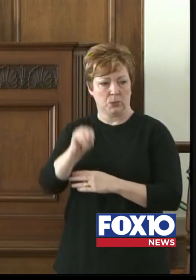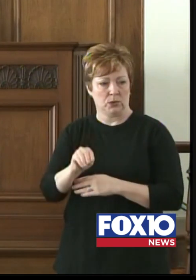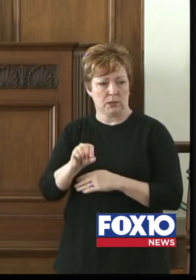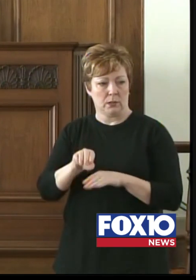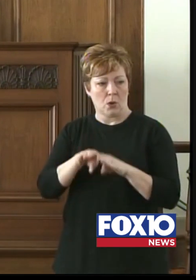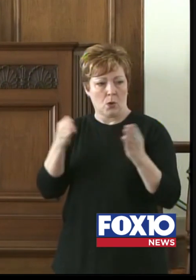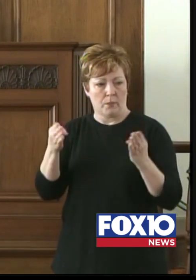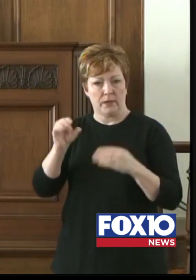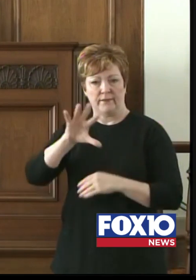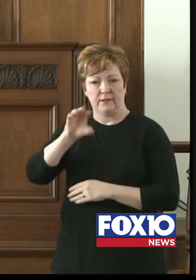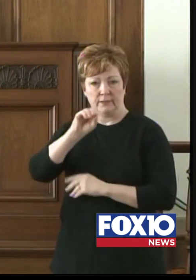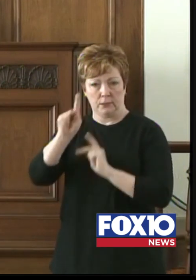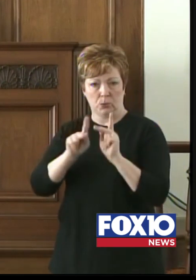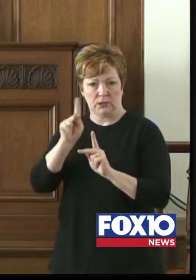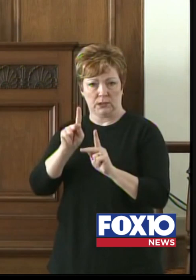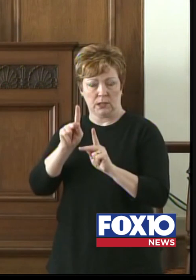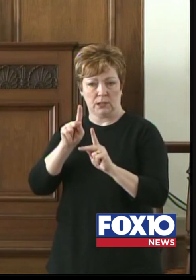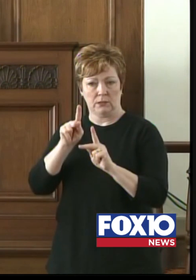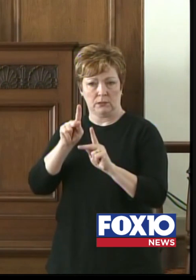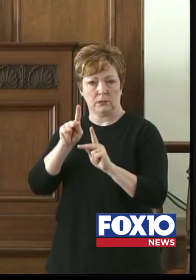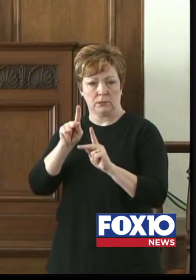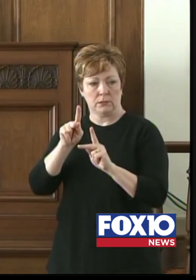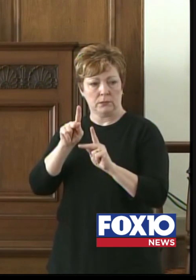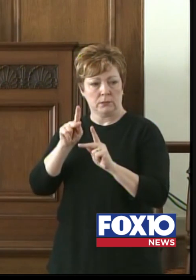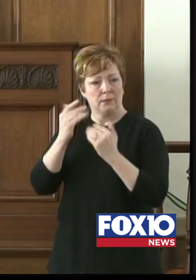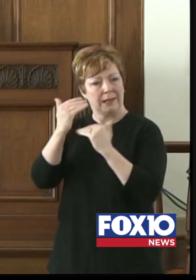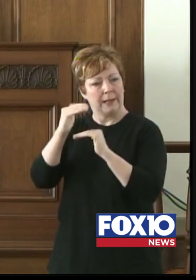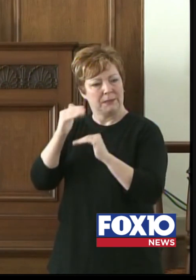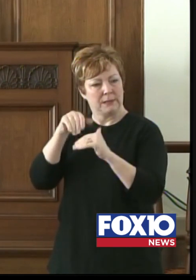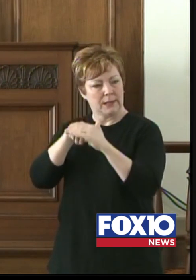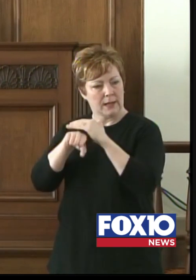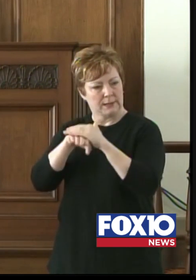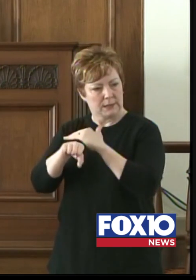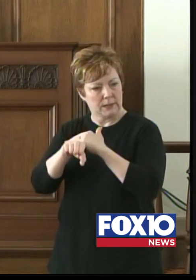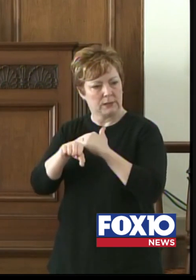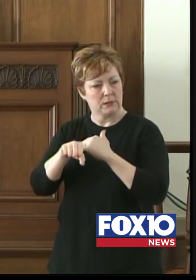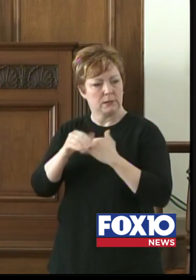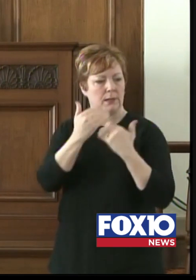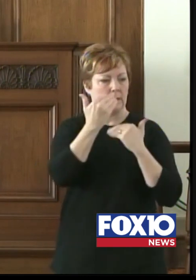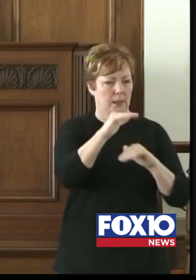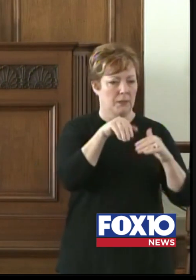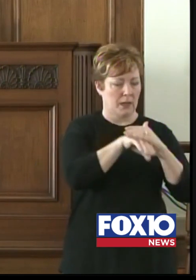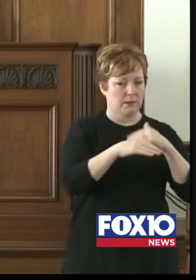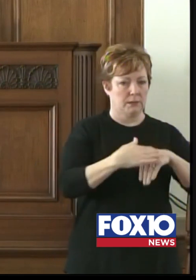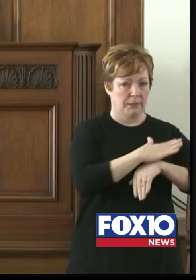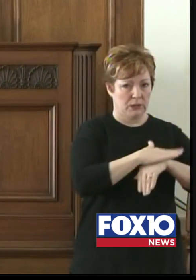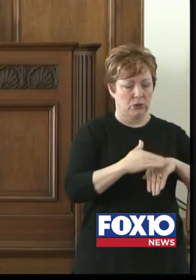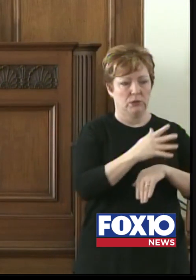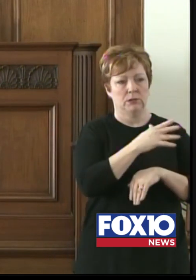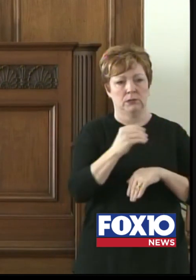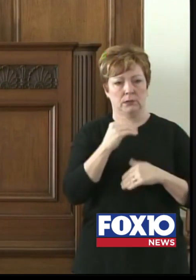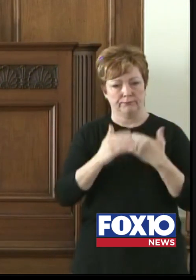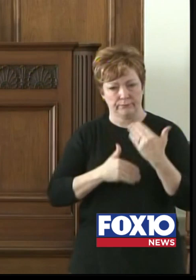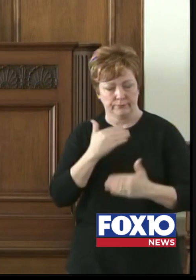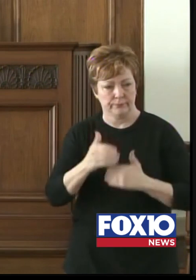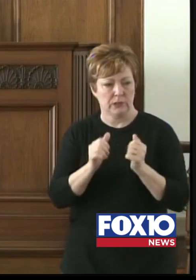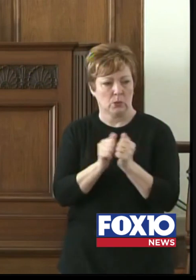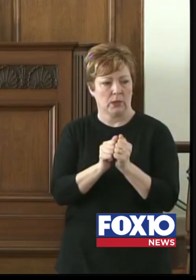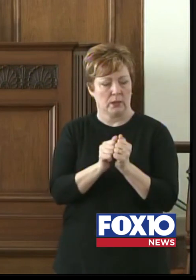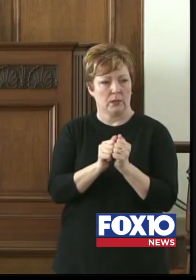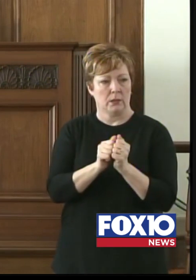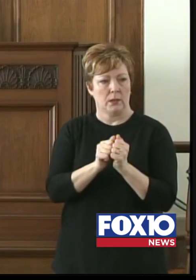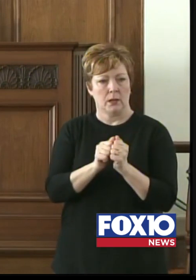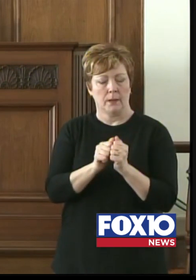50 percent occupancy and limited access to our beaches and press on with elective